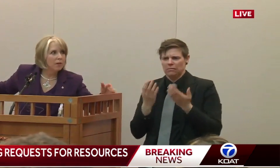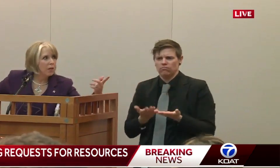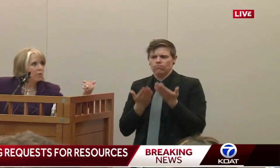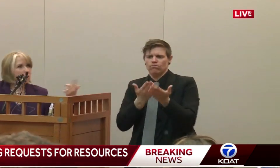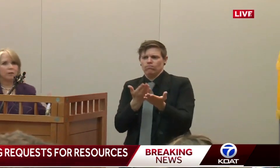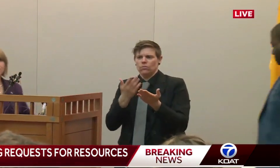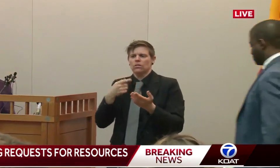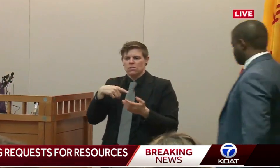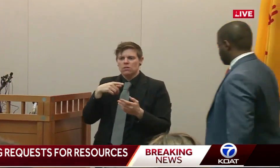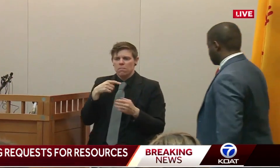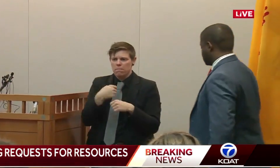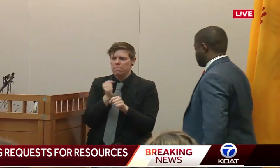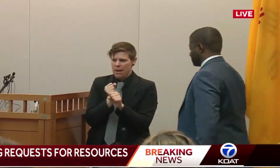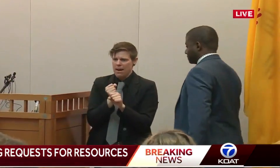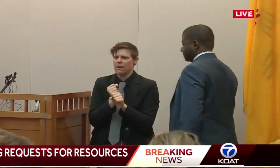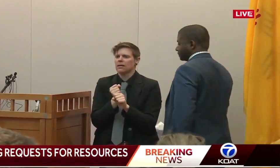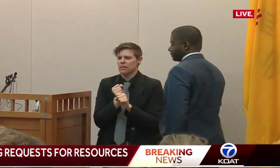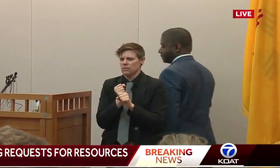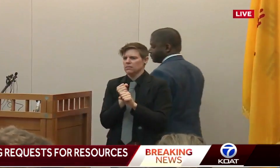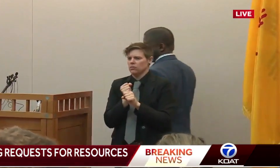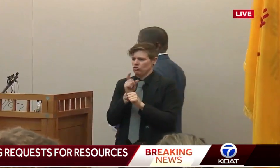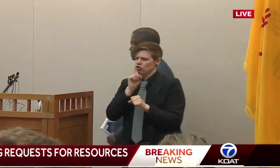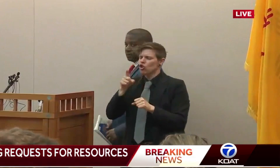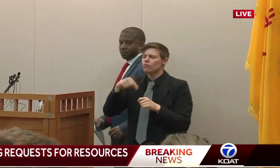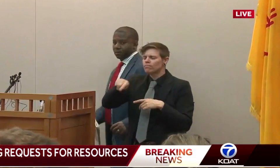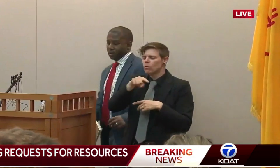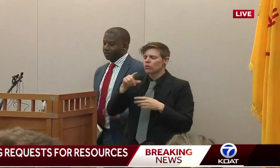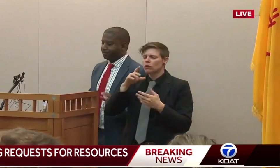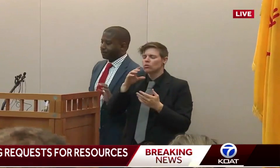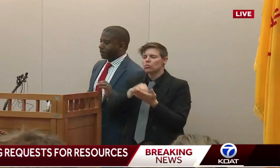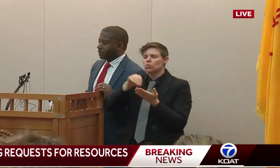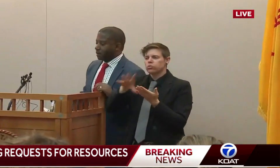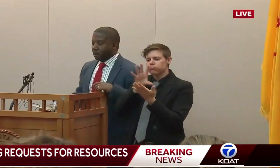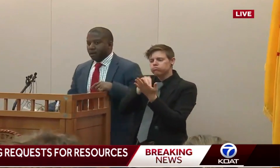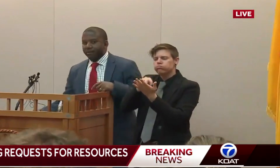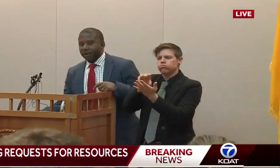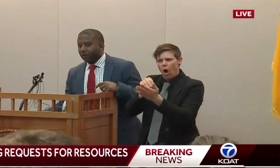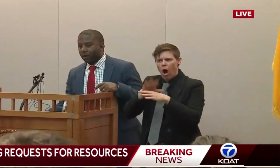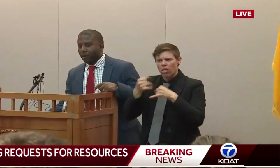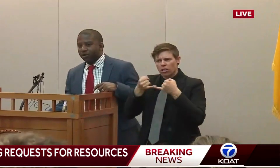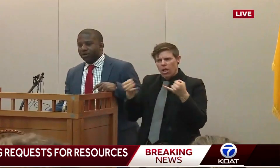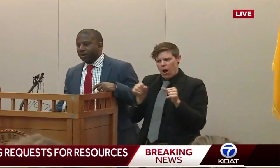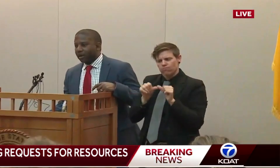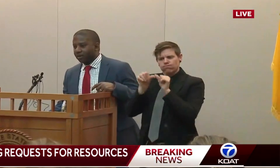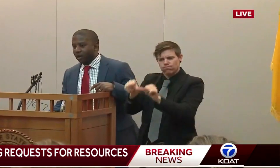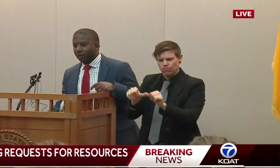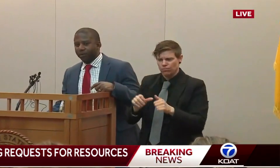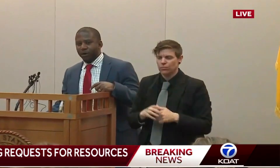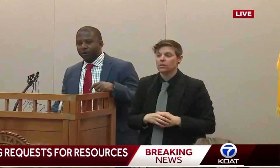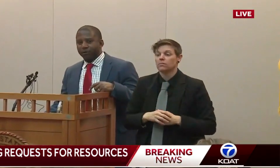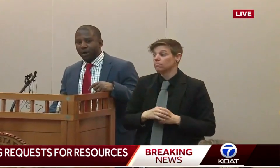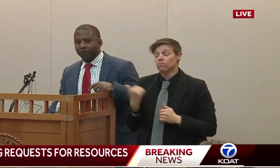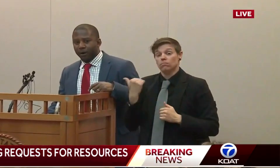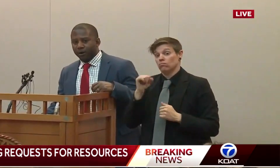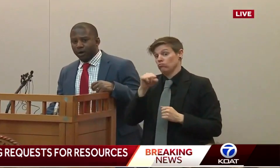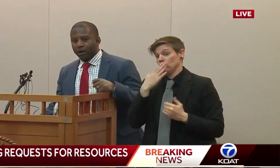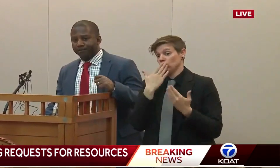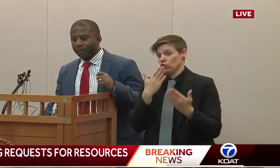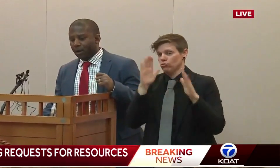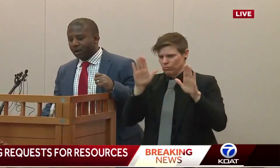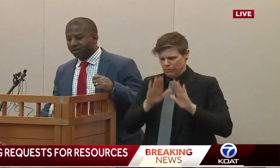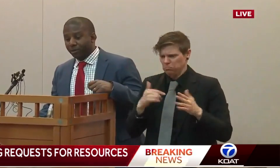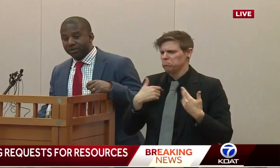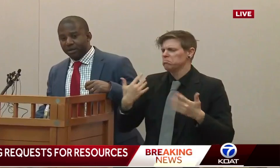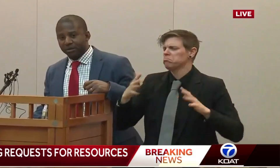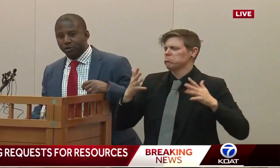ensure that distance learning can be equitable? Thank you. Great question. And we've talked with all of our